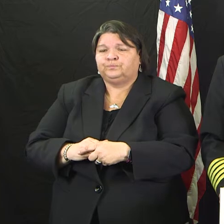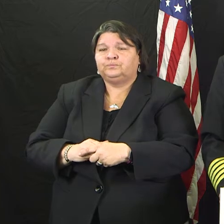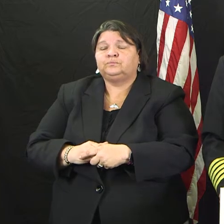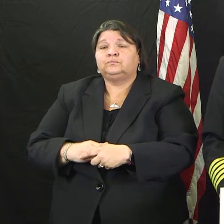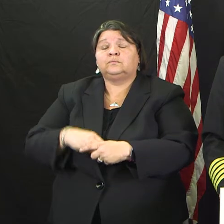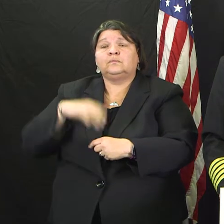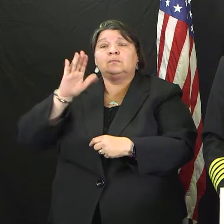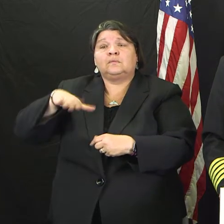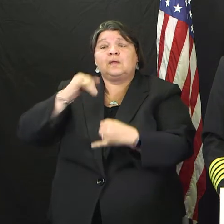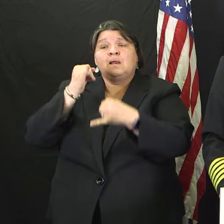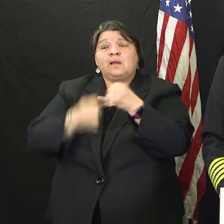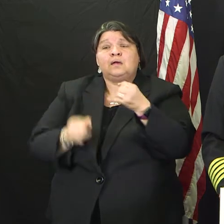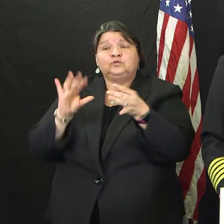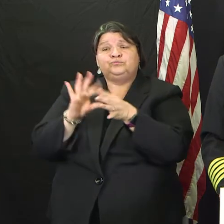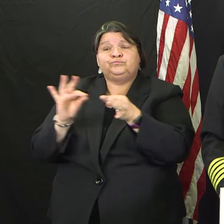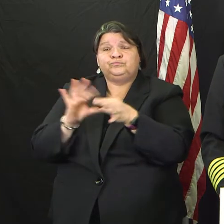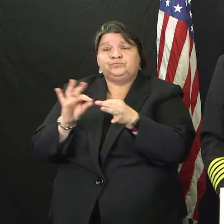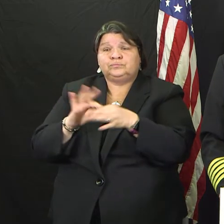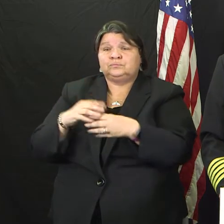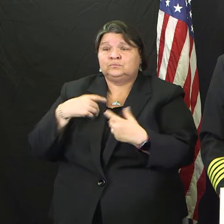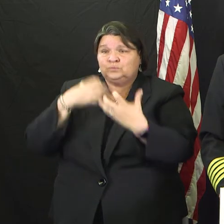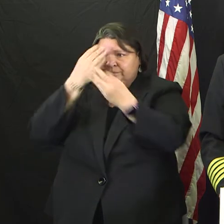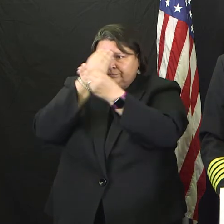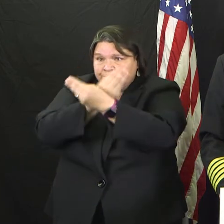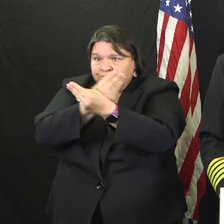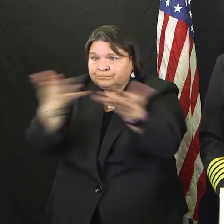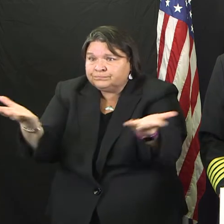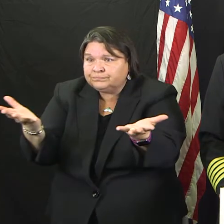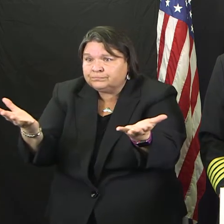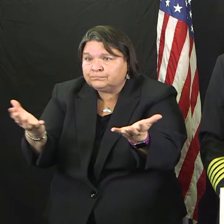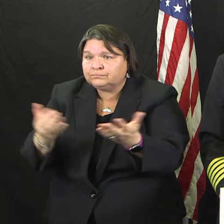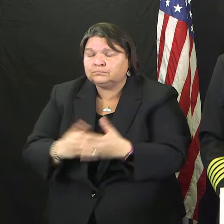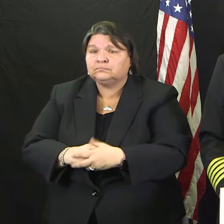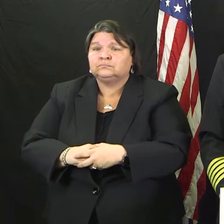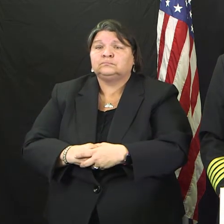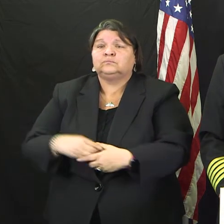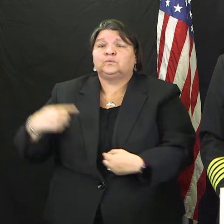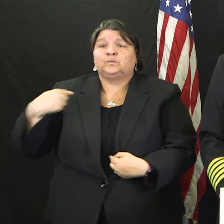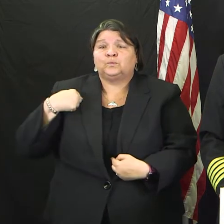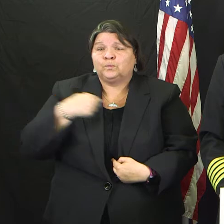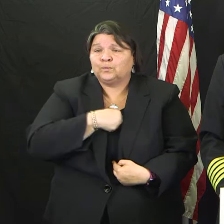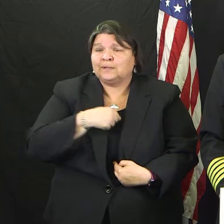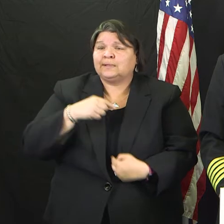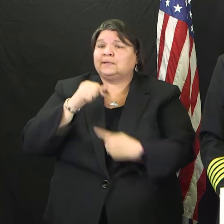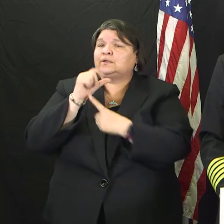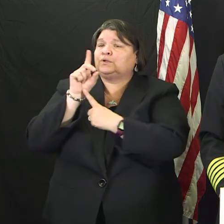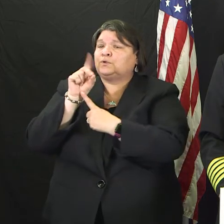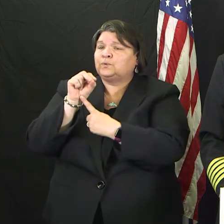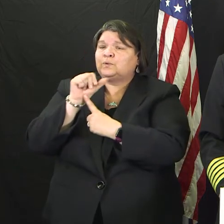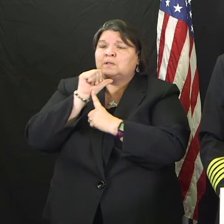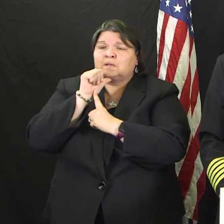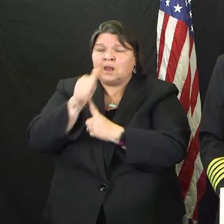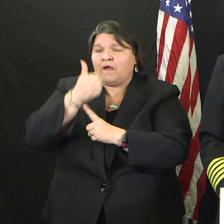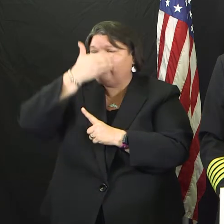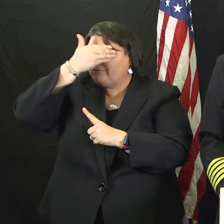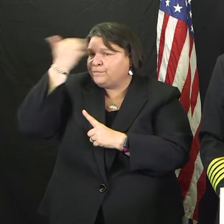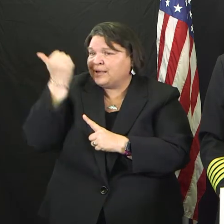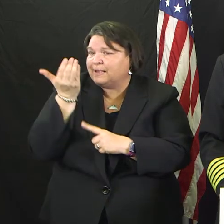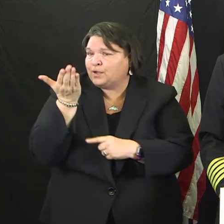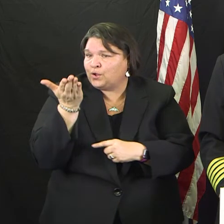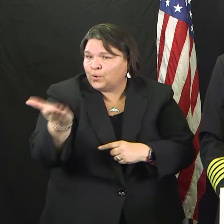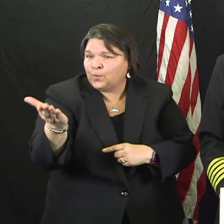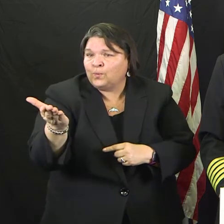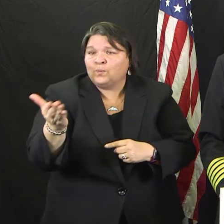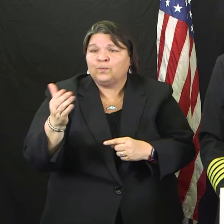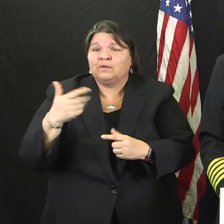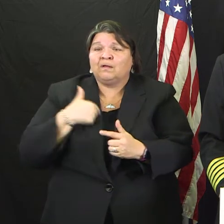saying, again, nobody is going to be left behind here in this. The Fort Worth Fire Department and the City of Fort Worth stands ready